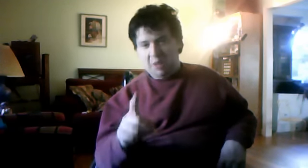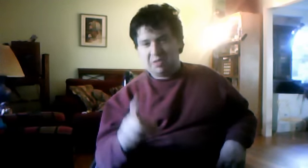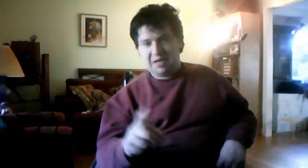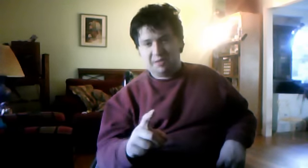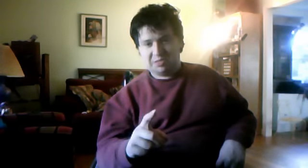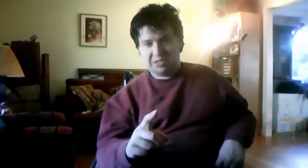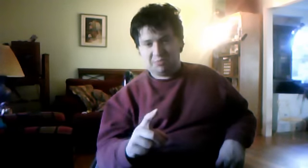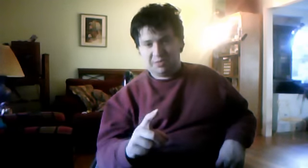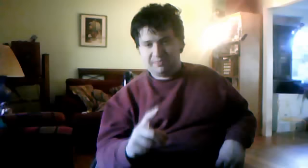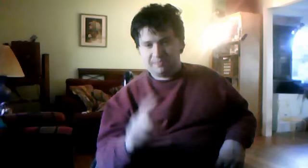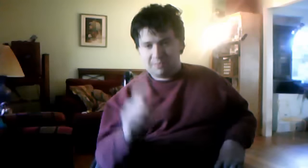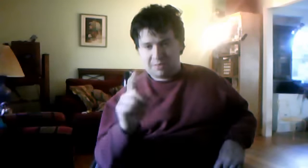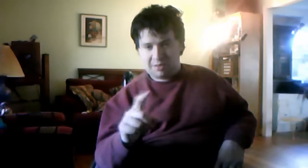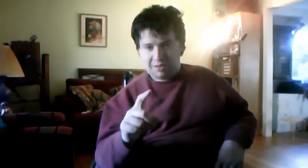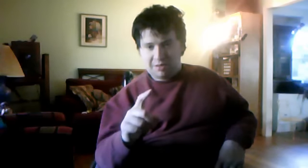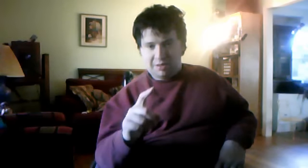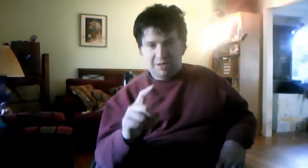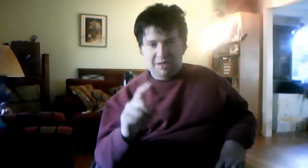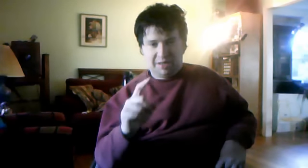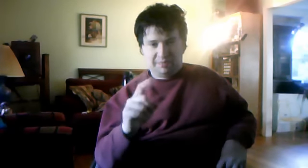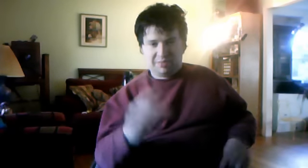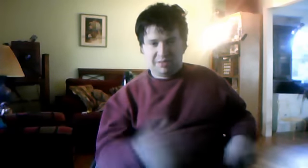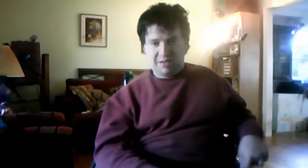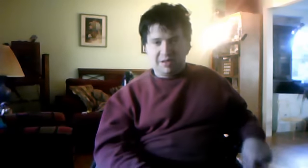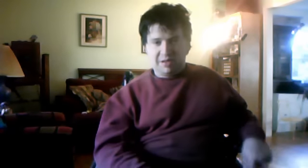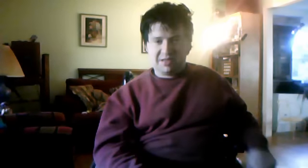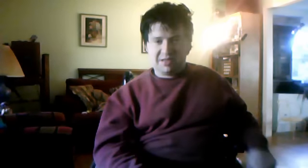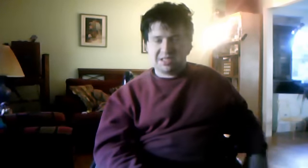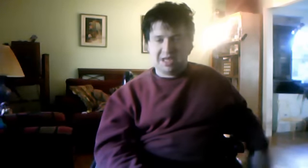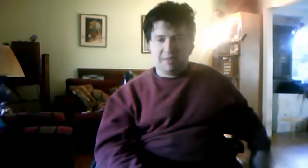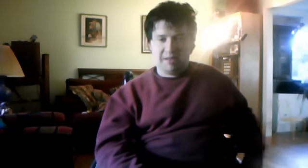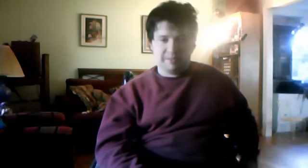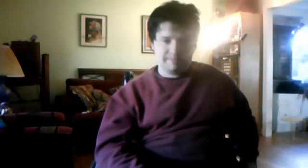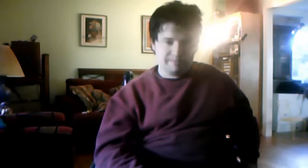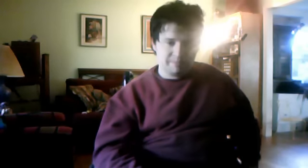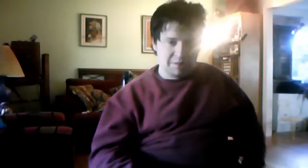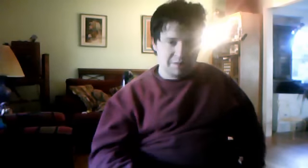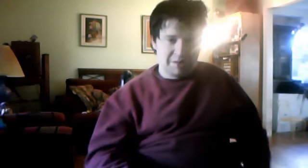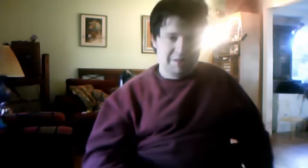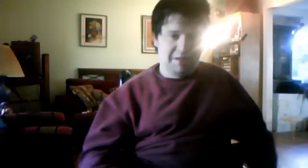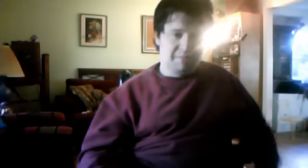hope that helps someone, um, things coming, um,